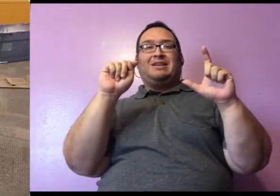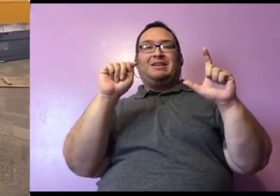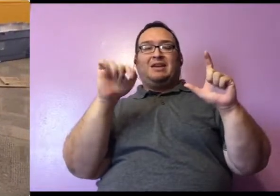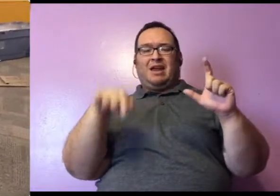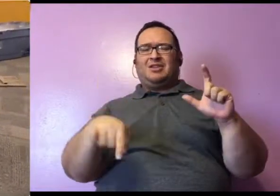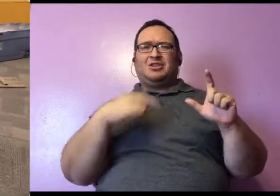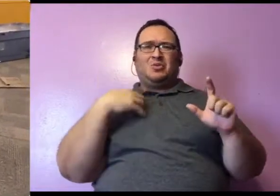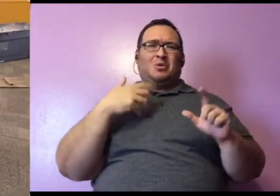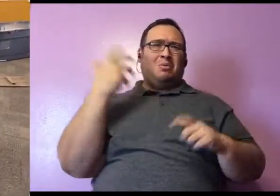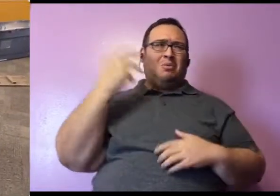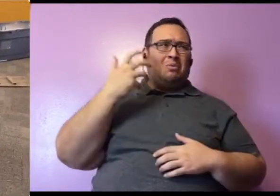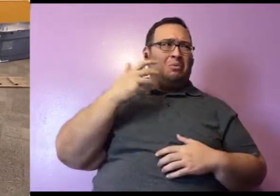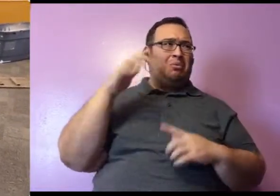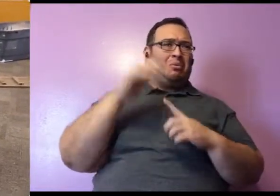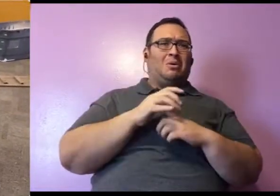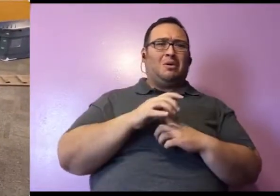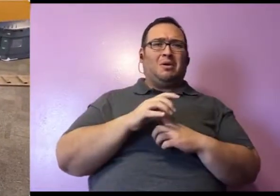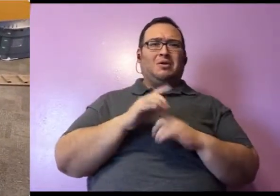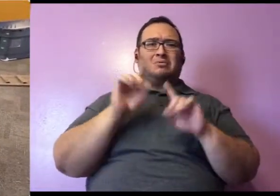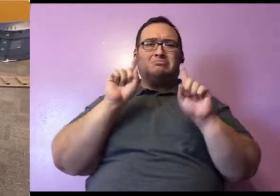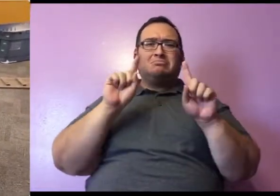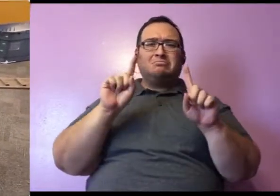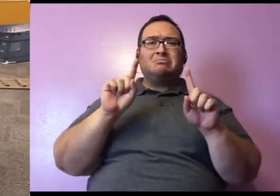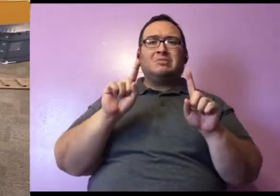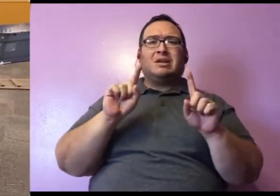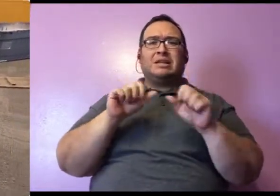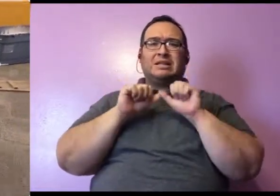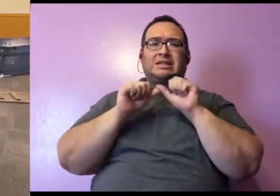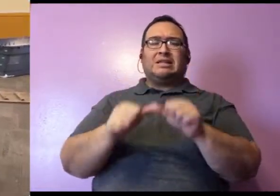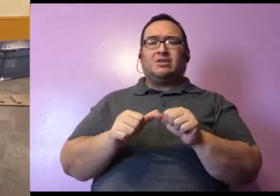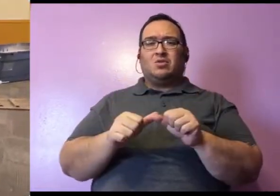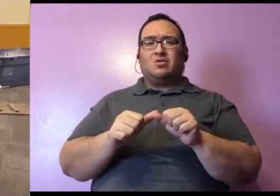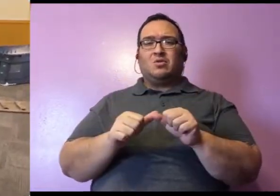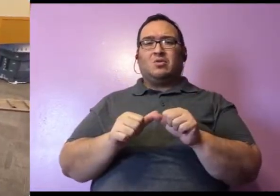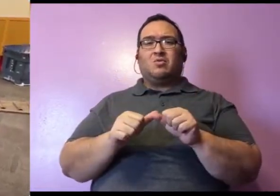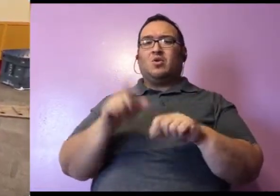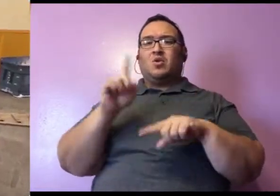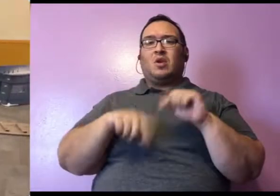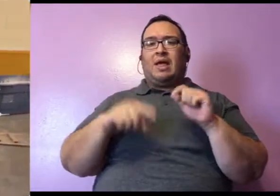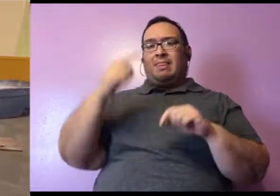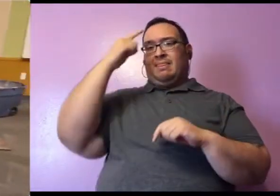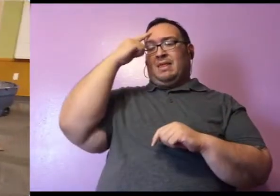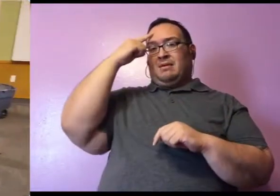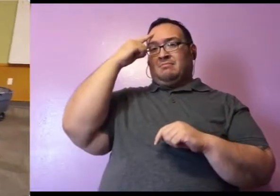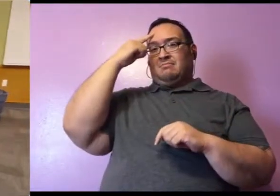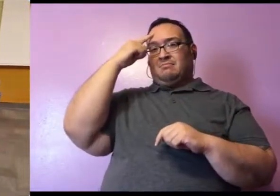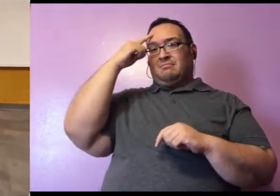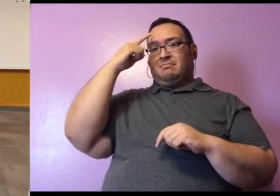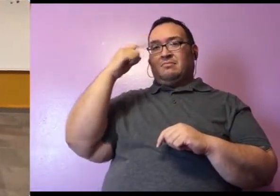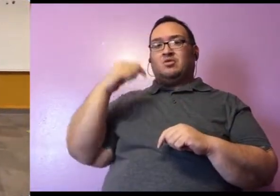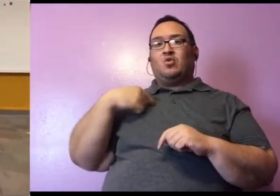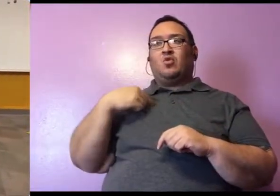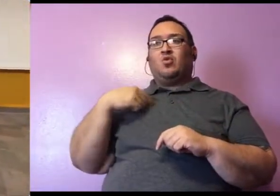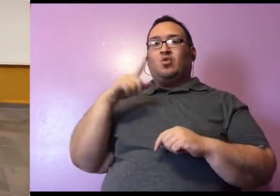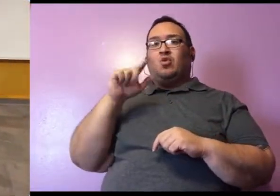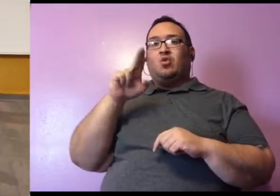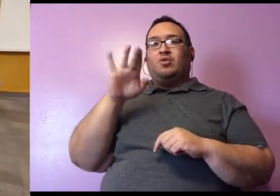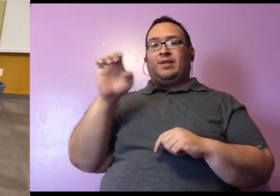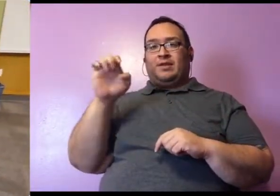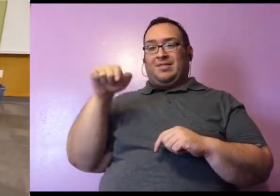was a champ. She moved forward in her training faster than we could have ever imagined or hoped that she would. So Lucille, this season,